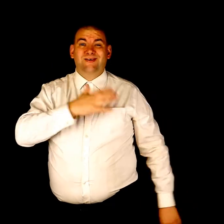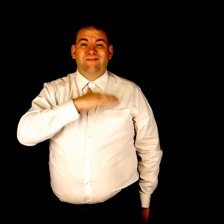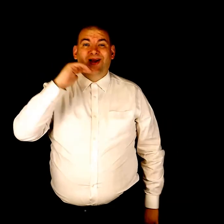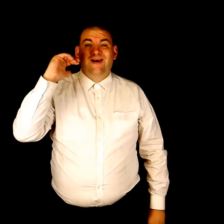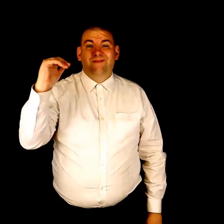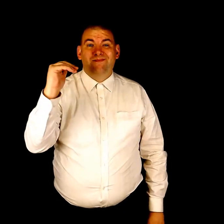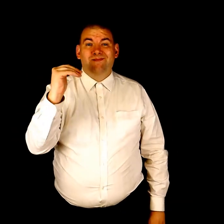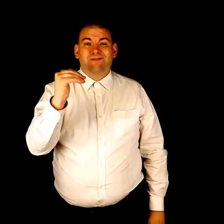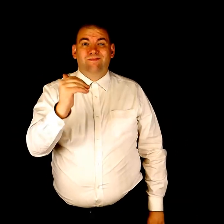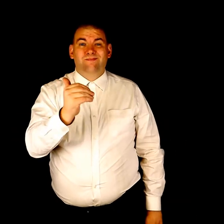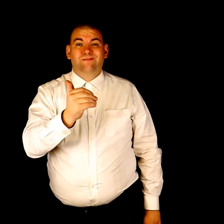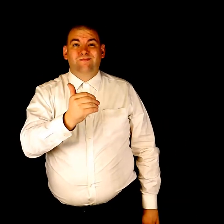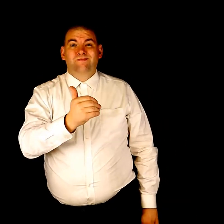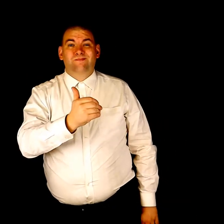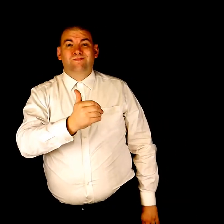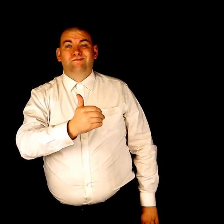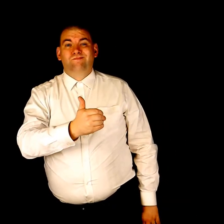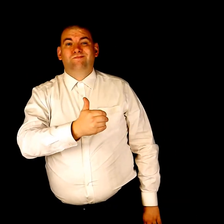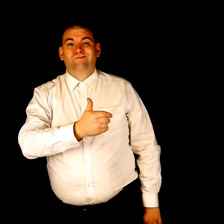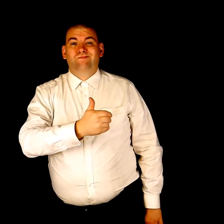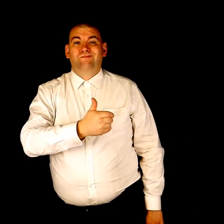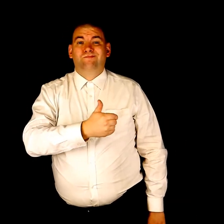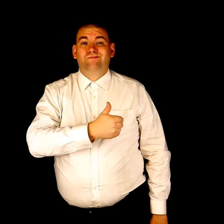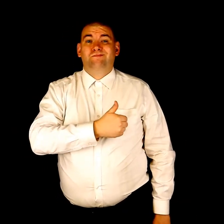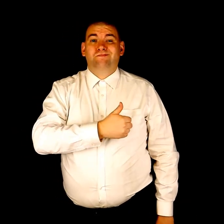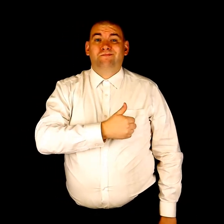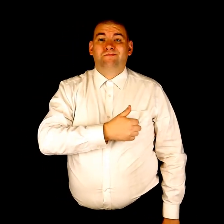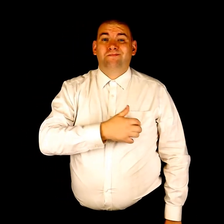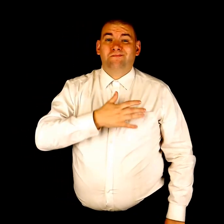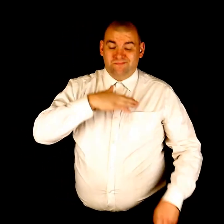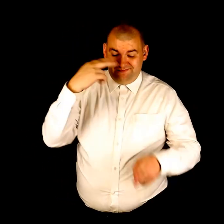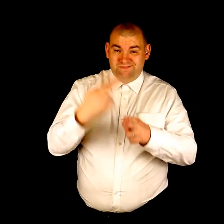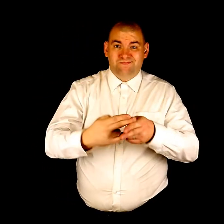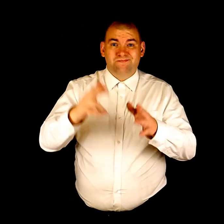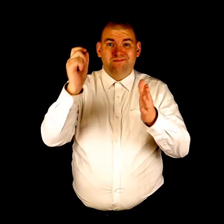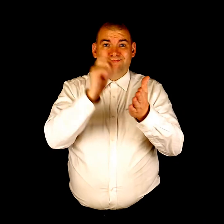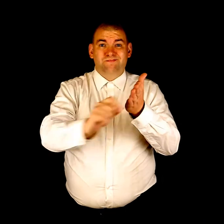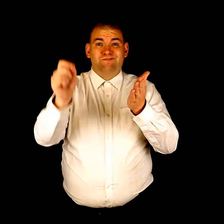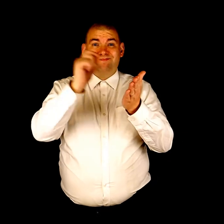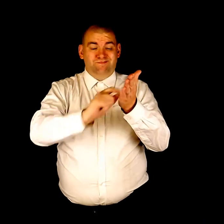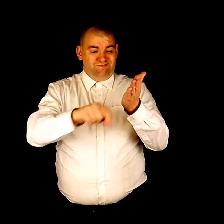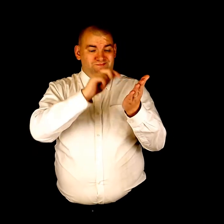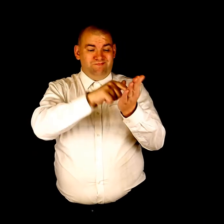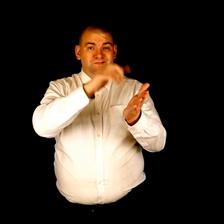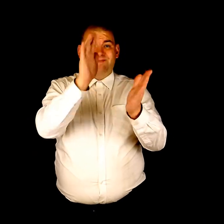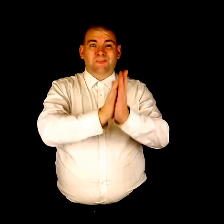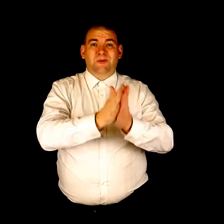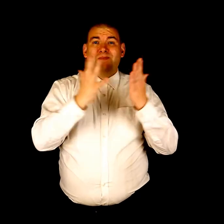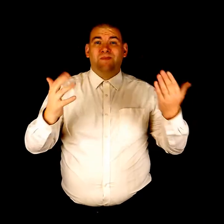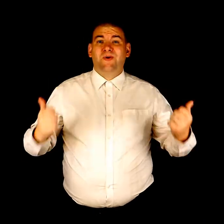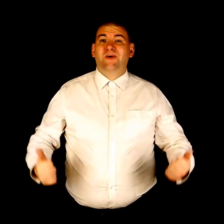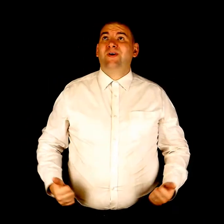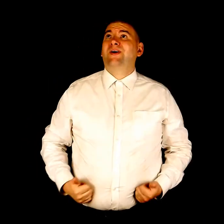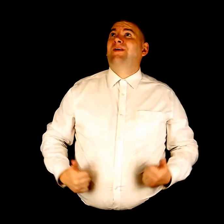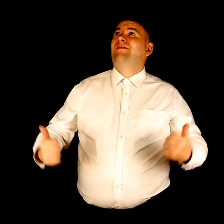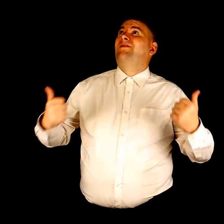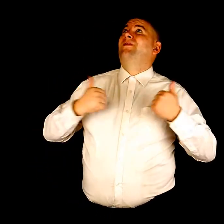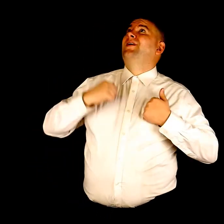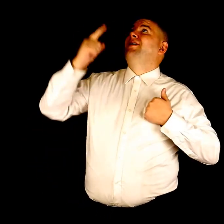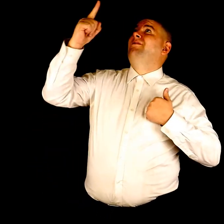saved my soul My name is recorded in the book of life